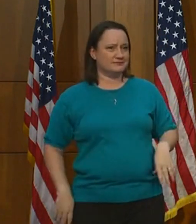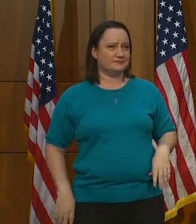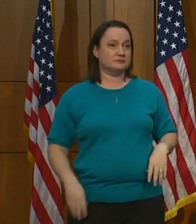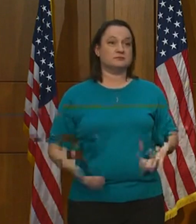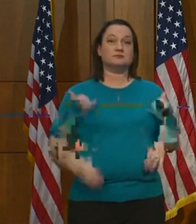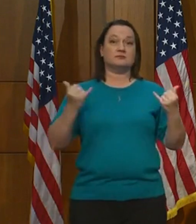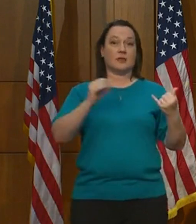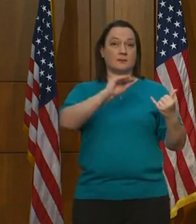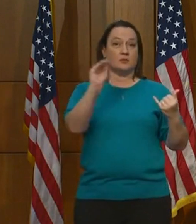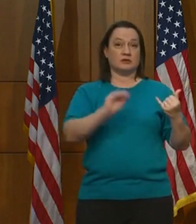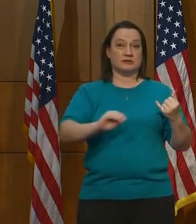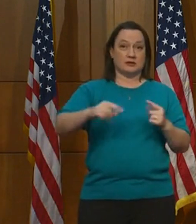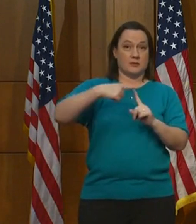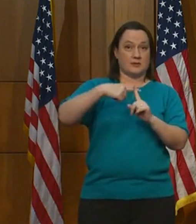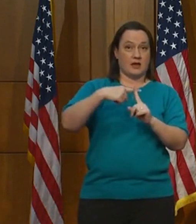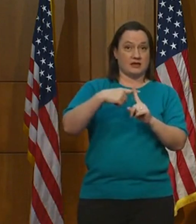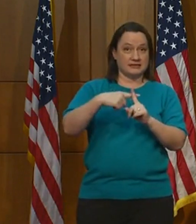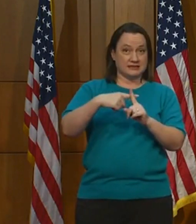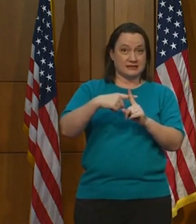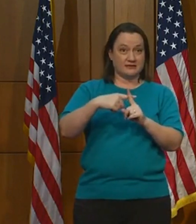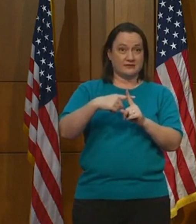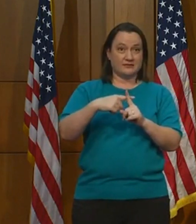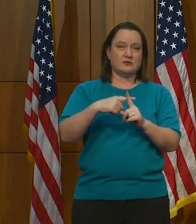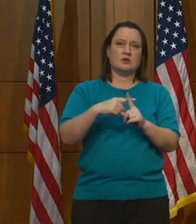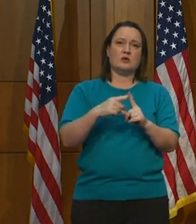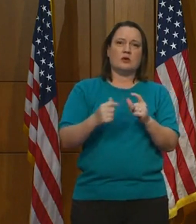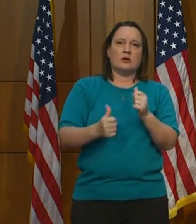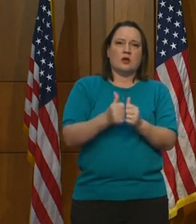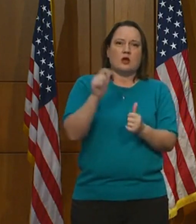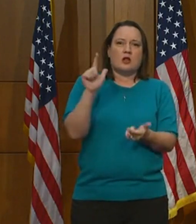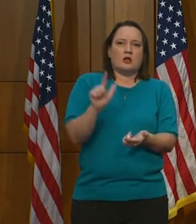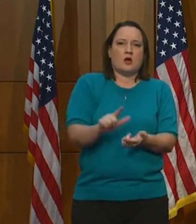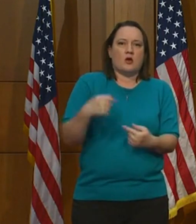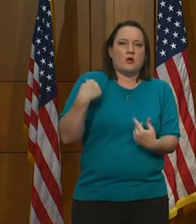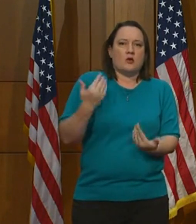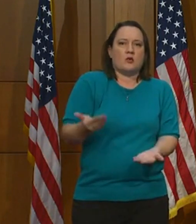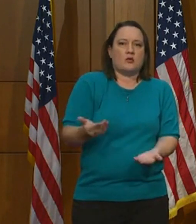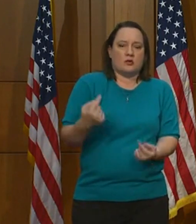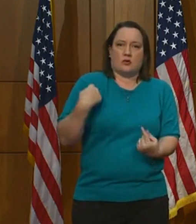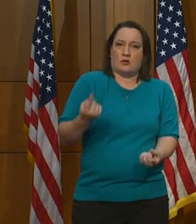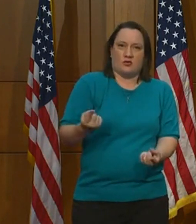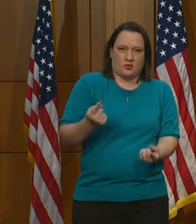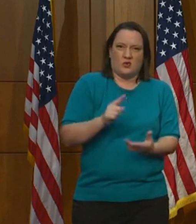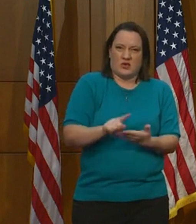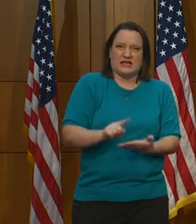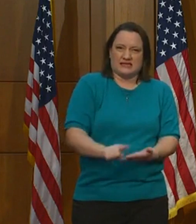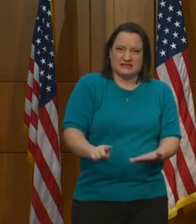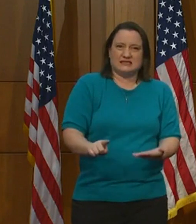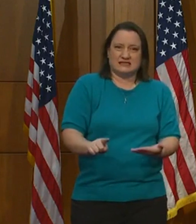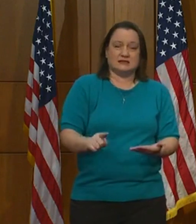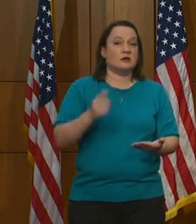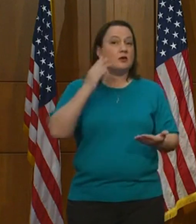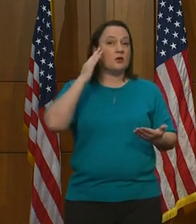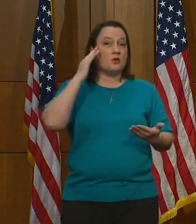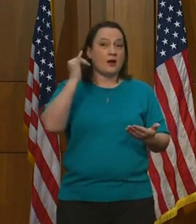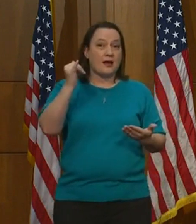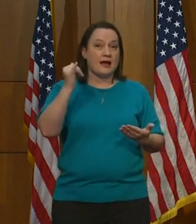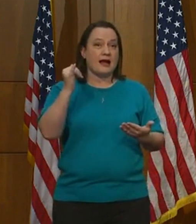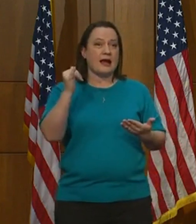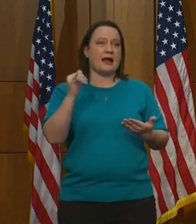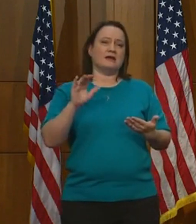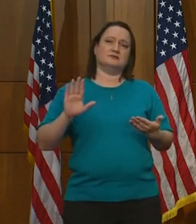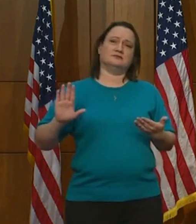Today's percent positivity number is the lowest it's been in weeks. This is entirely thanks to